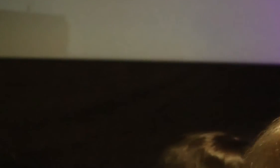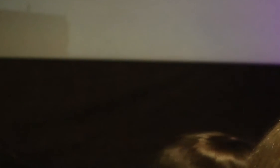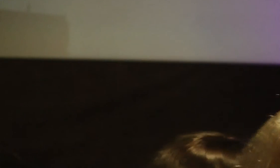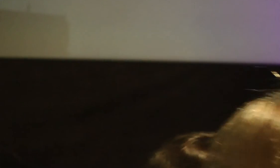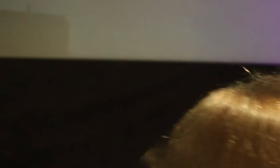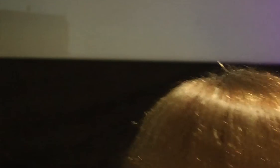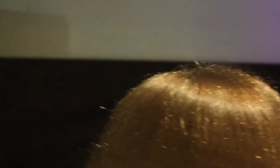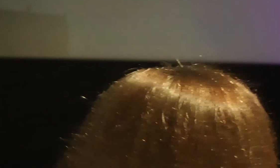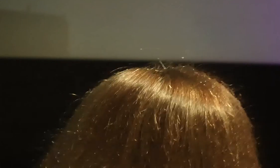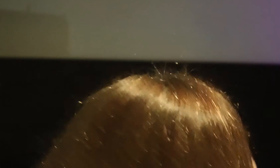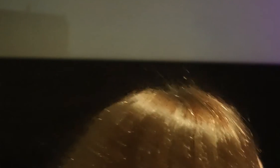them